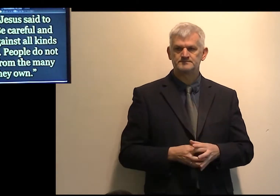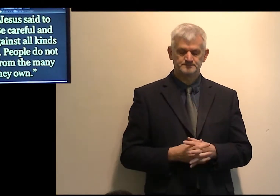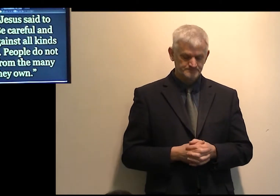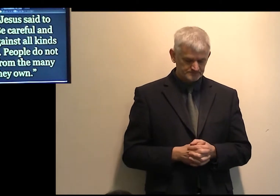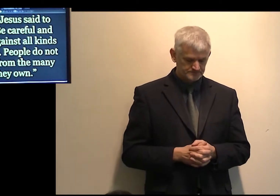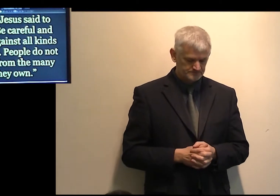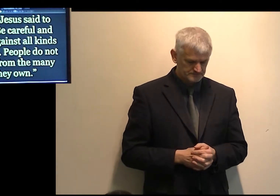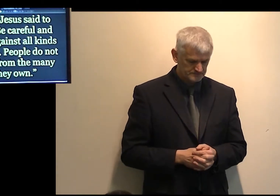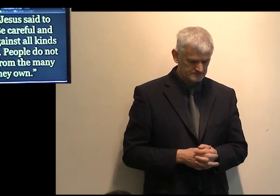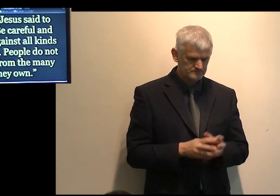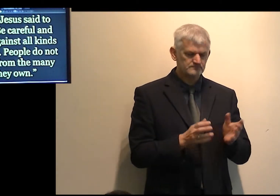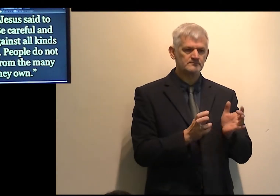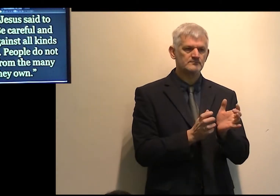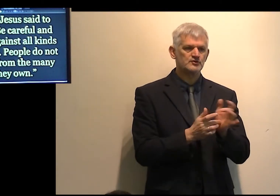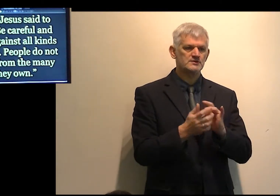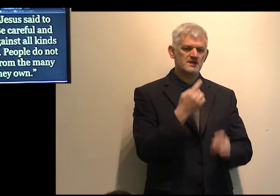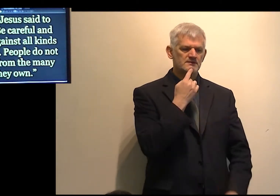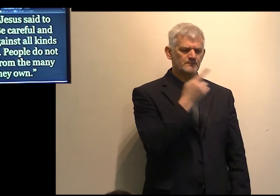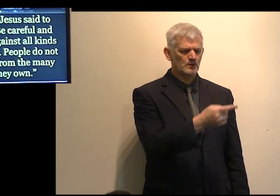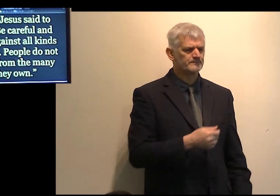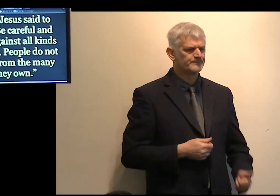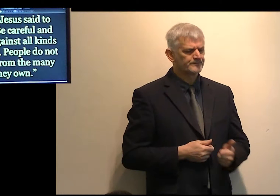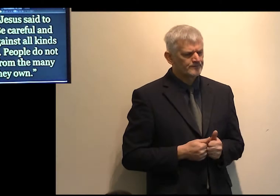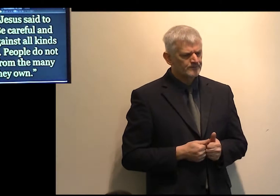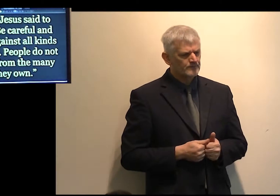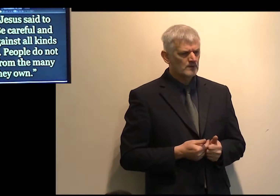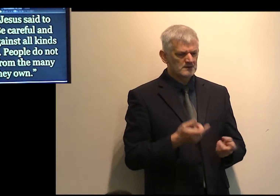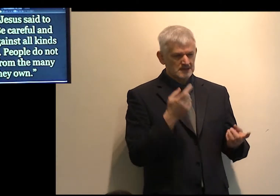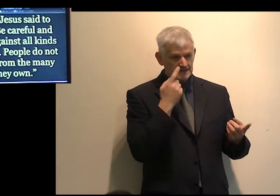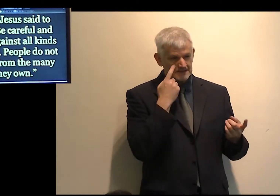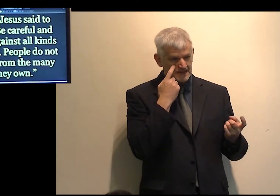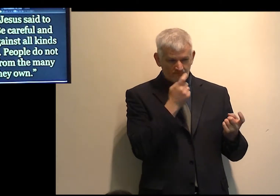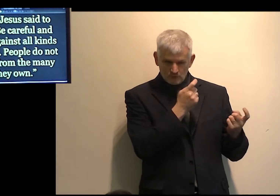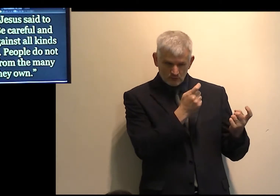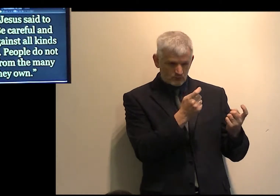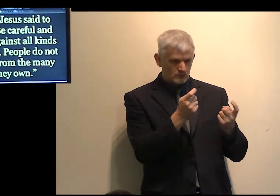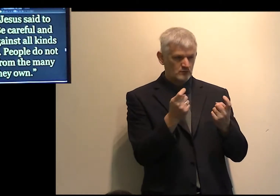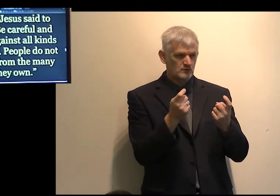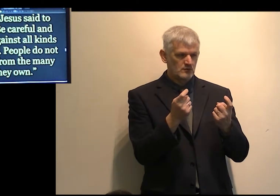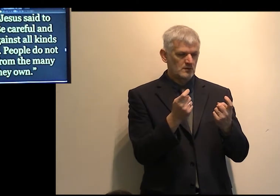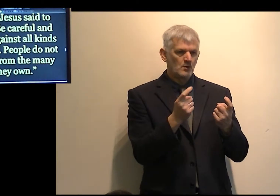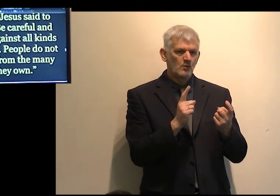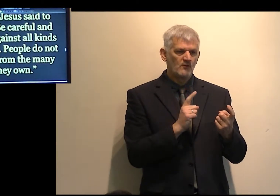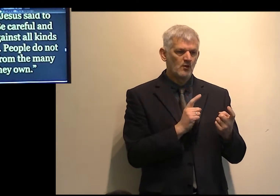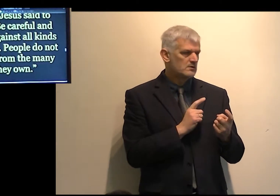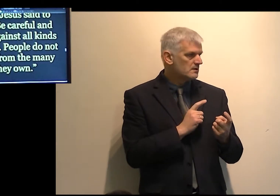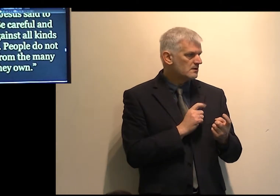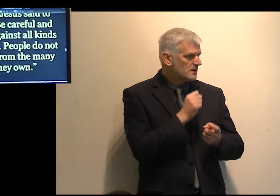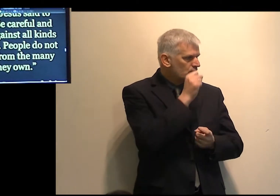And he said unto them, Take heed, and beware of covetousness, for a